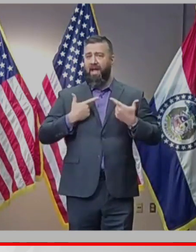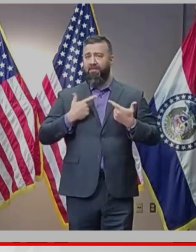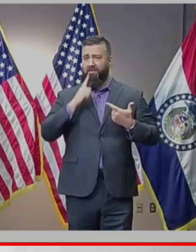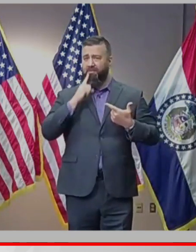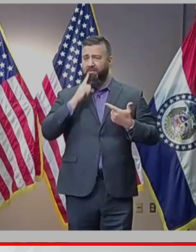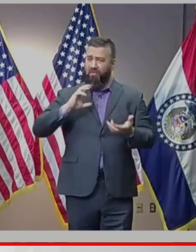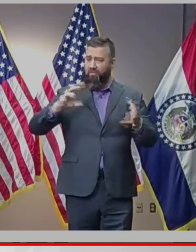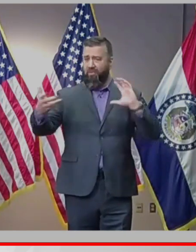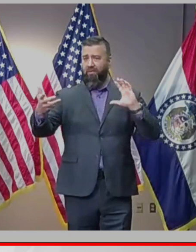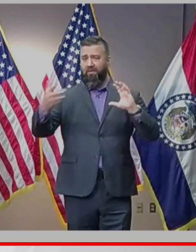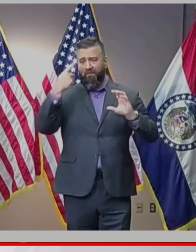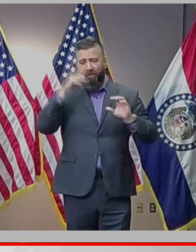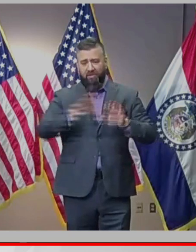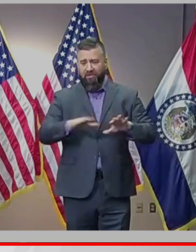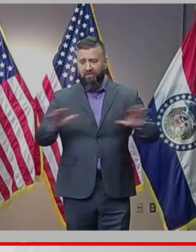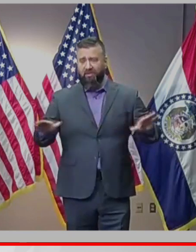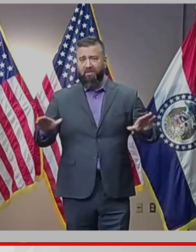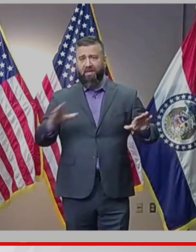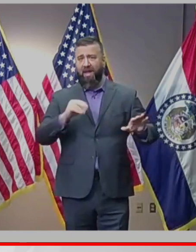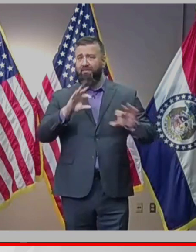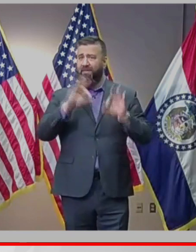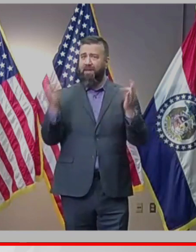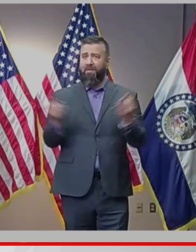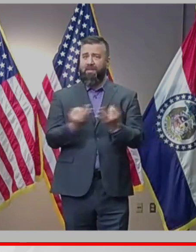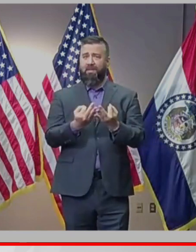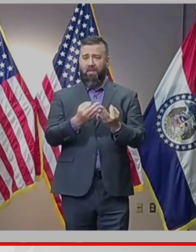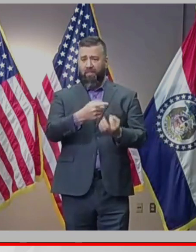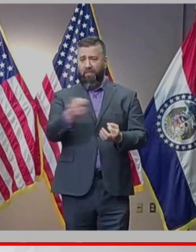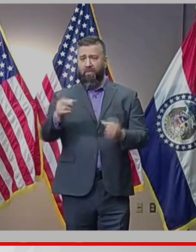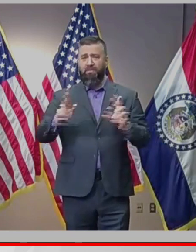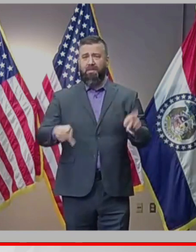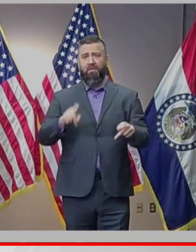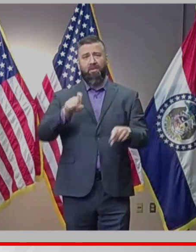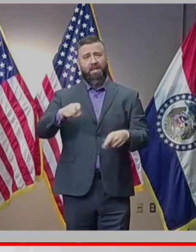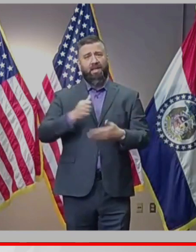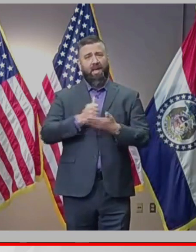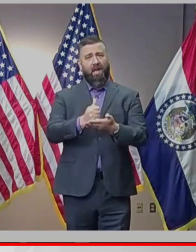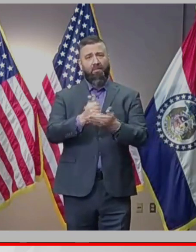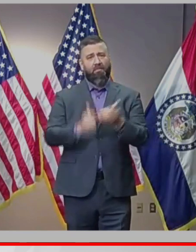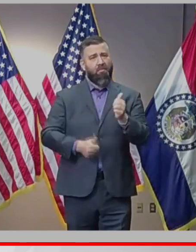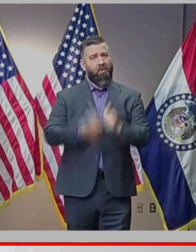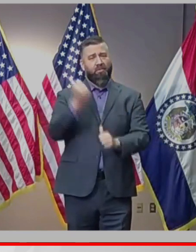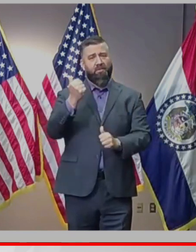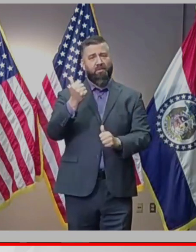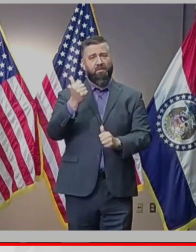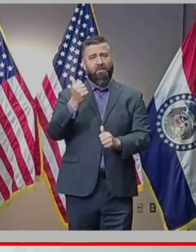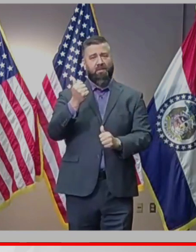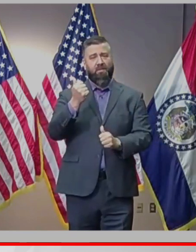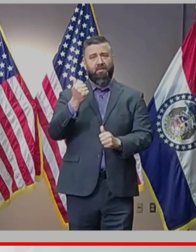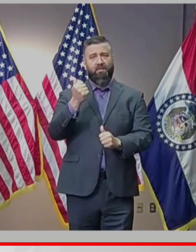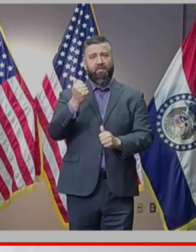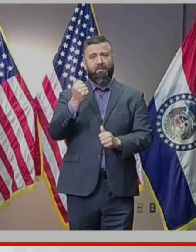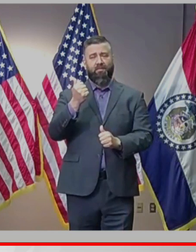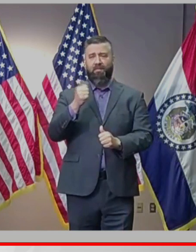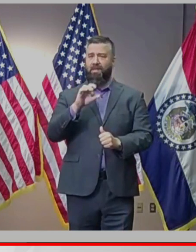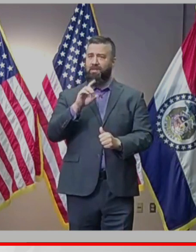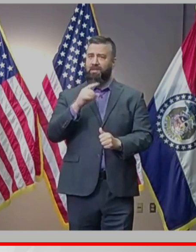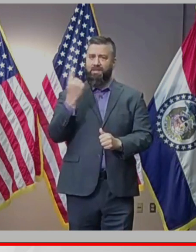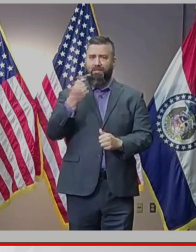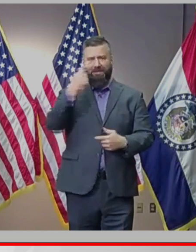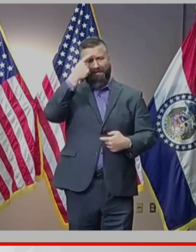children and families who need our help the most. It's a trauma that I would not wish on anyone.